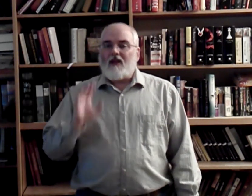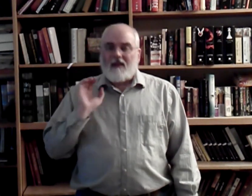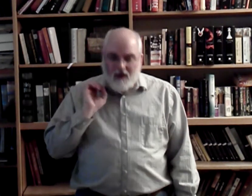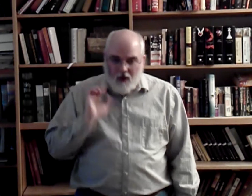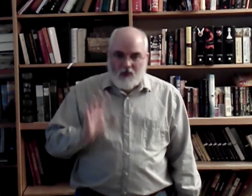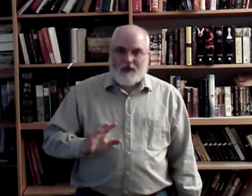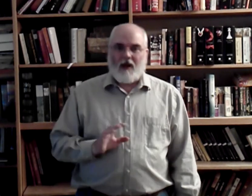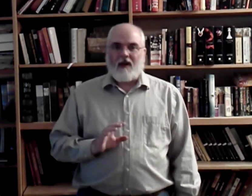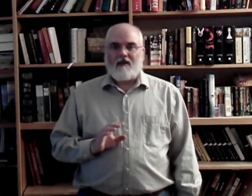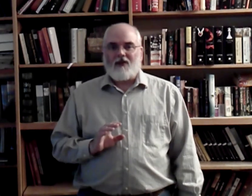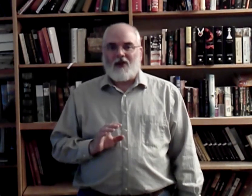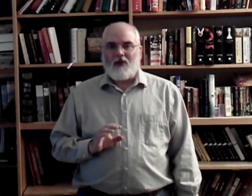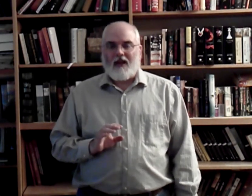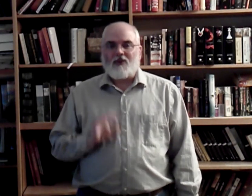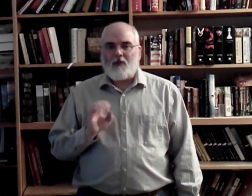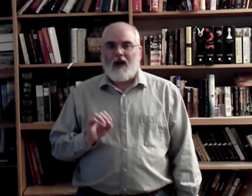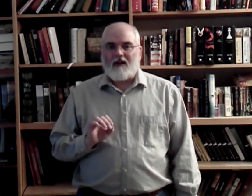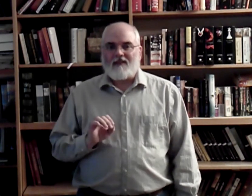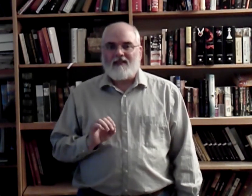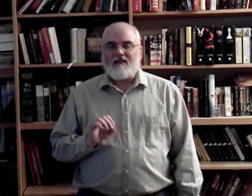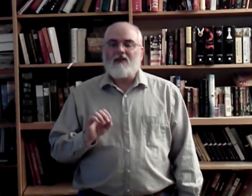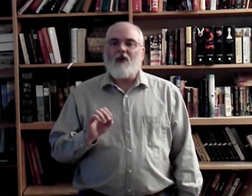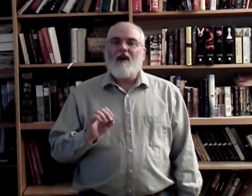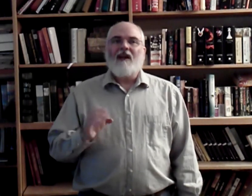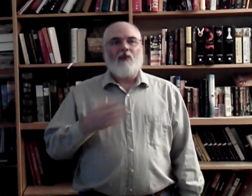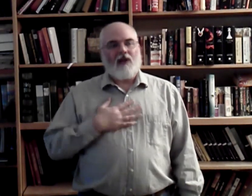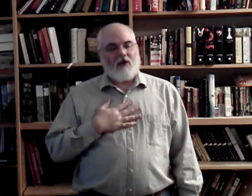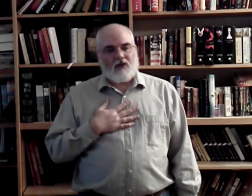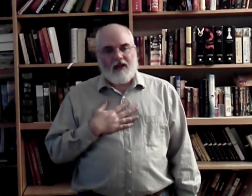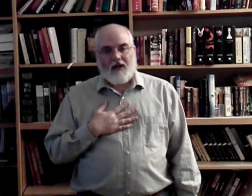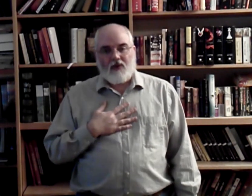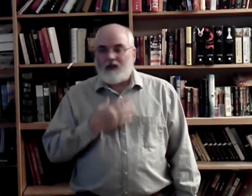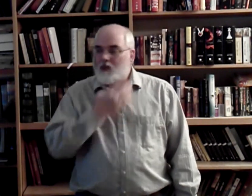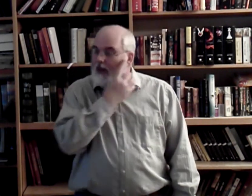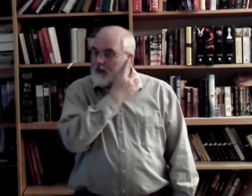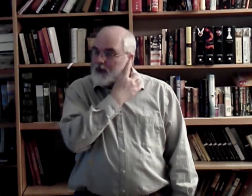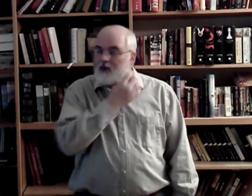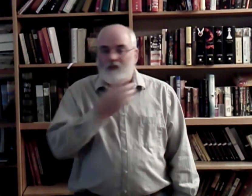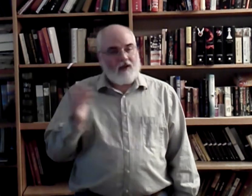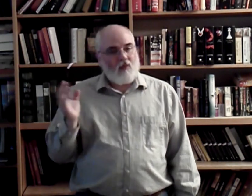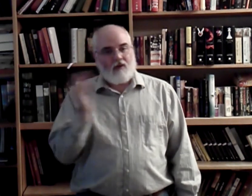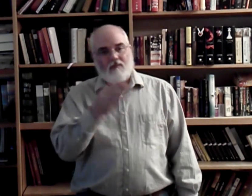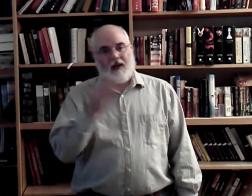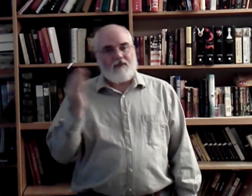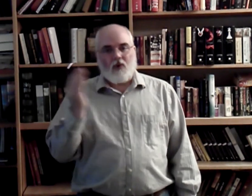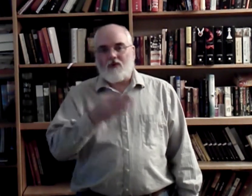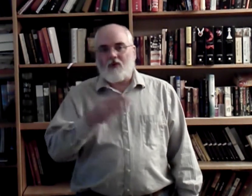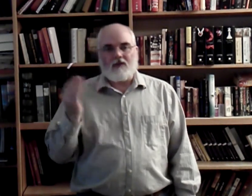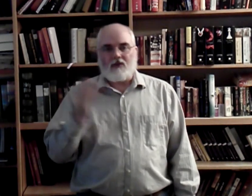The only way you're going to do that is through practice. So, when I was learning how to do this, what I would do, I'd walk back and forth across the